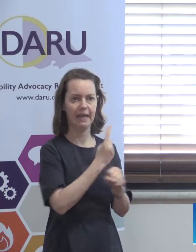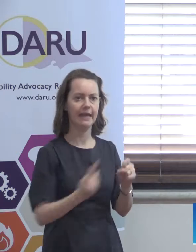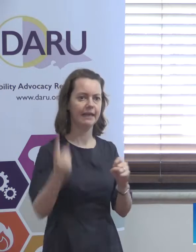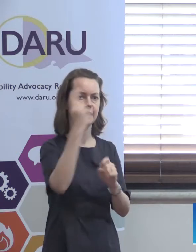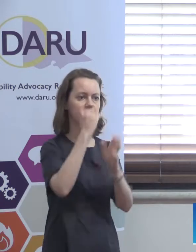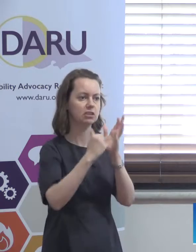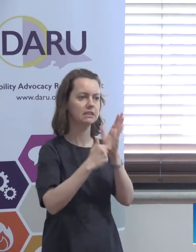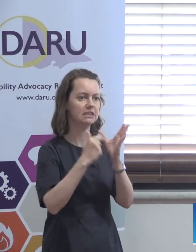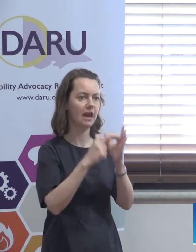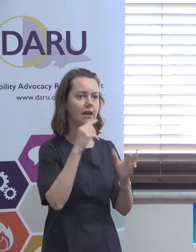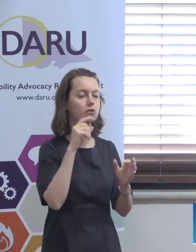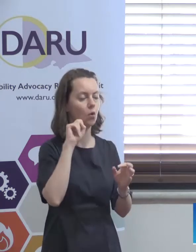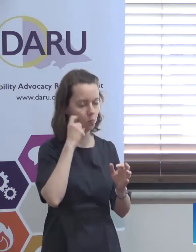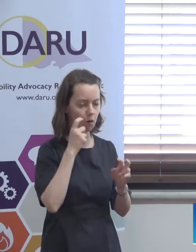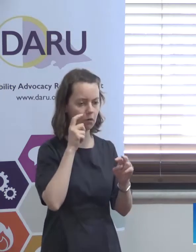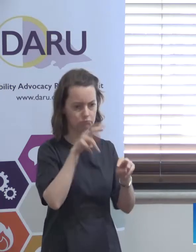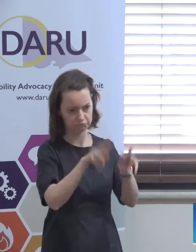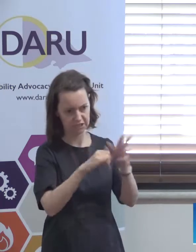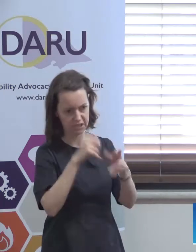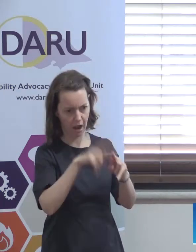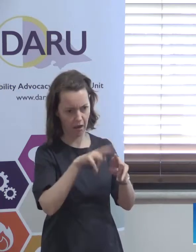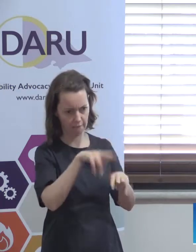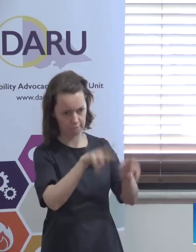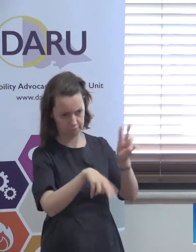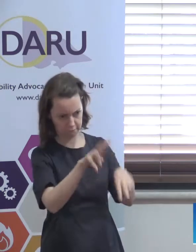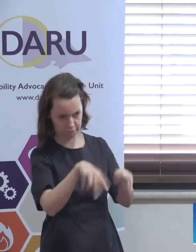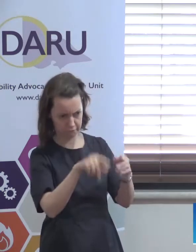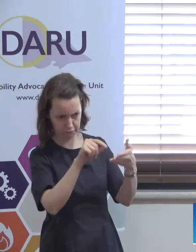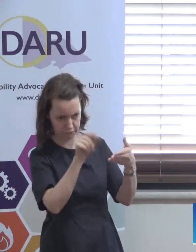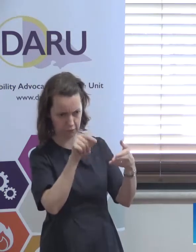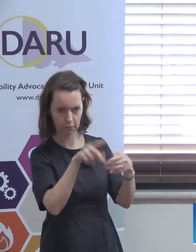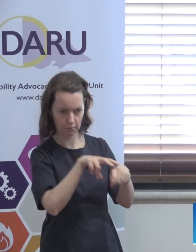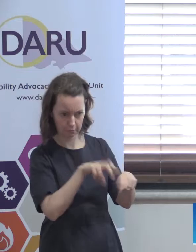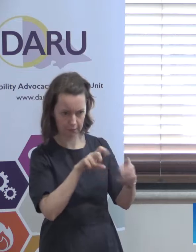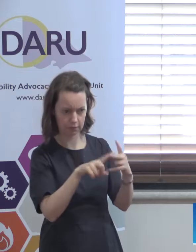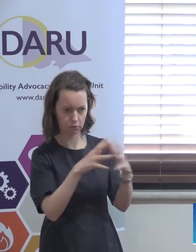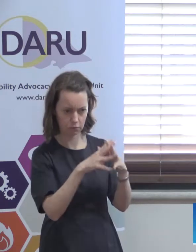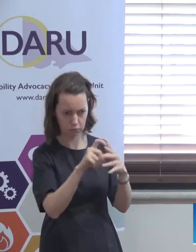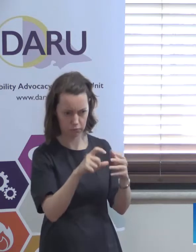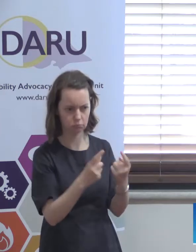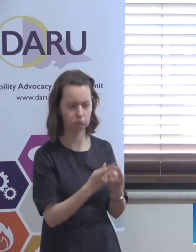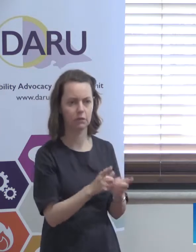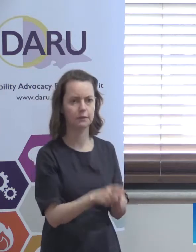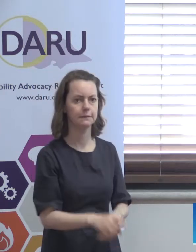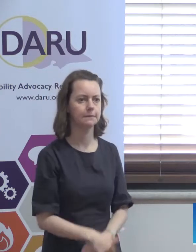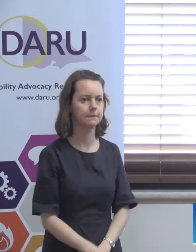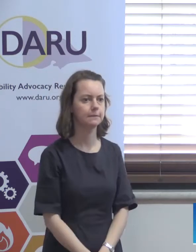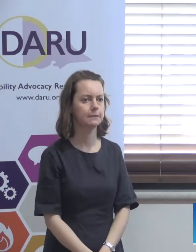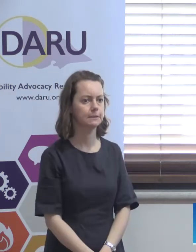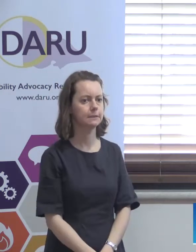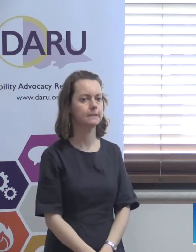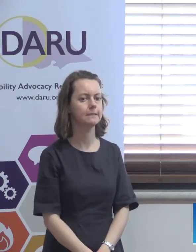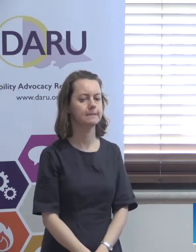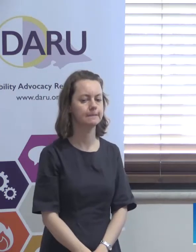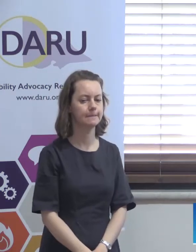that state's current system, though I think they'll all move to being more like each other. So